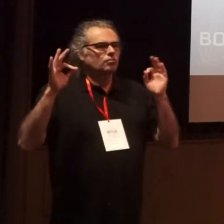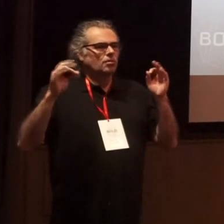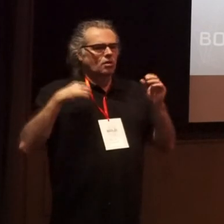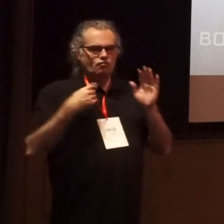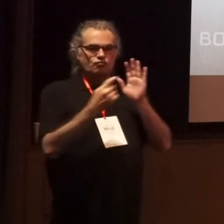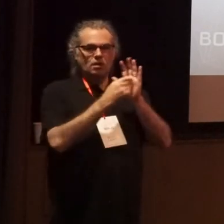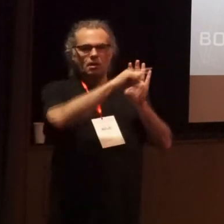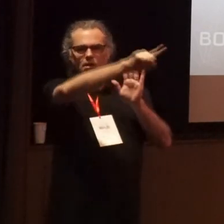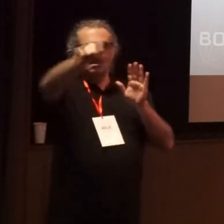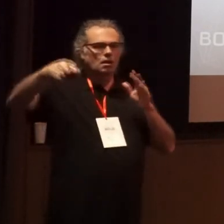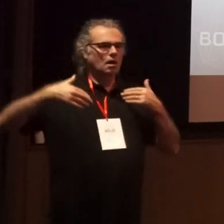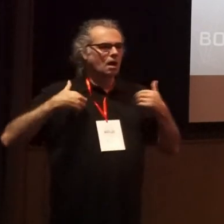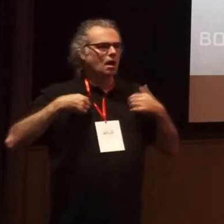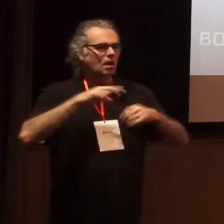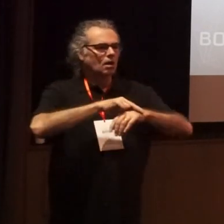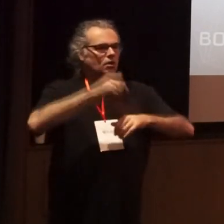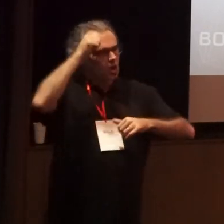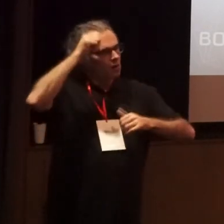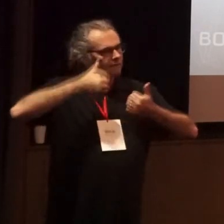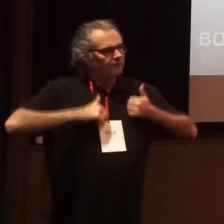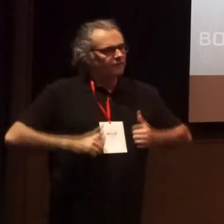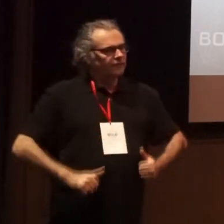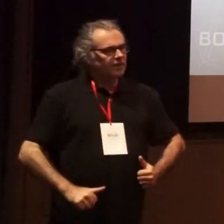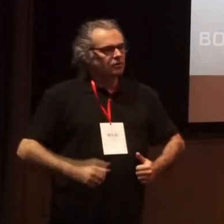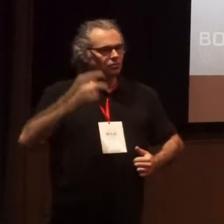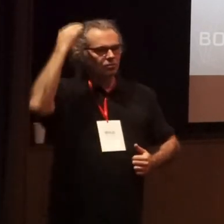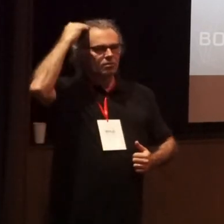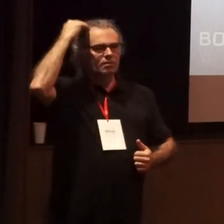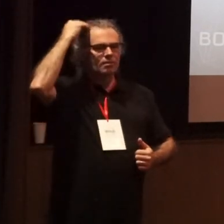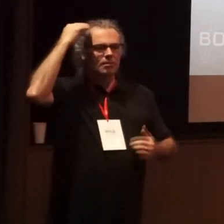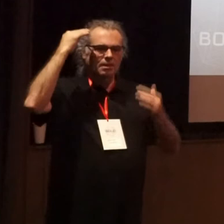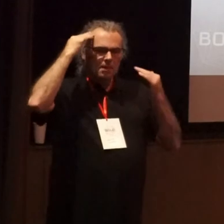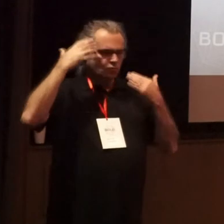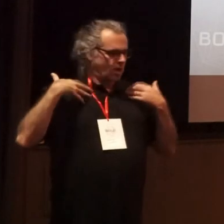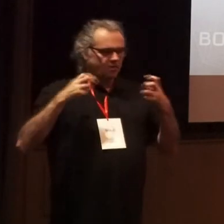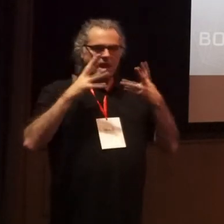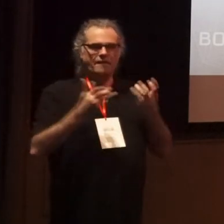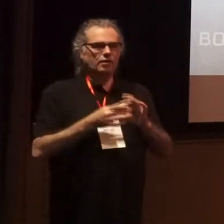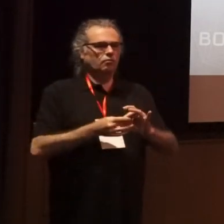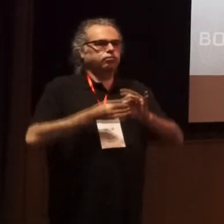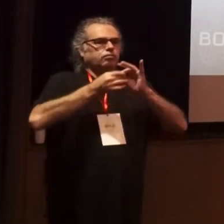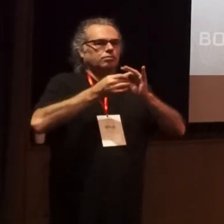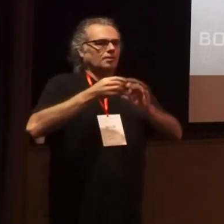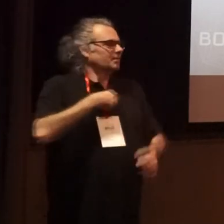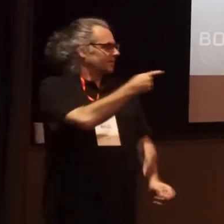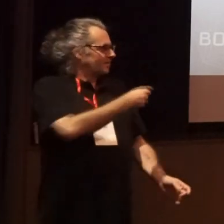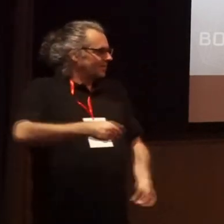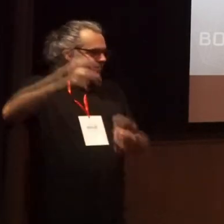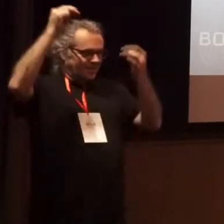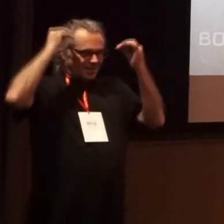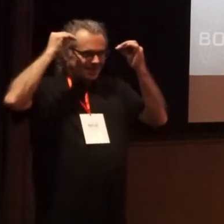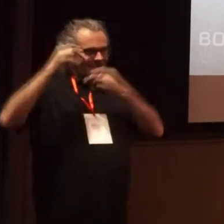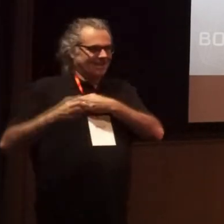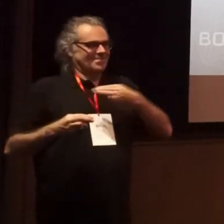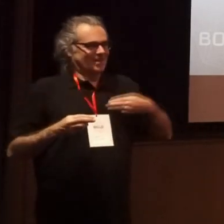recognised the importance of physical, neurological and mental health and can I pop my hat on as Minister